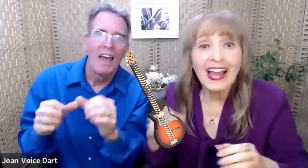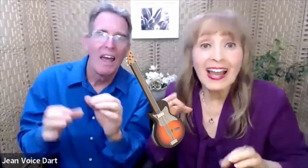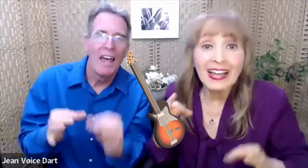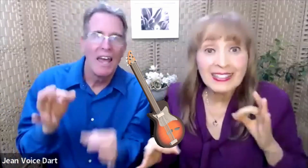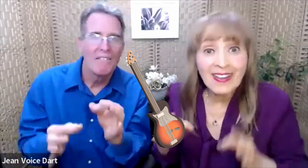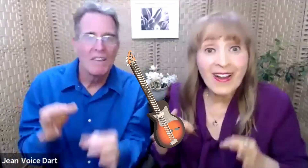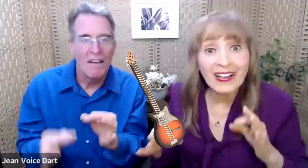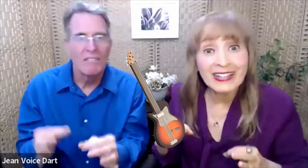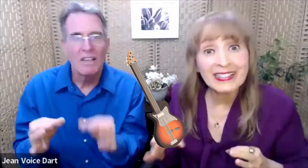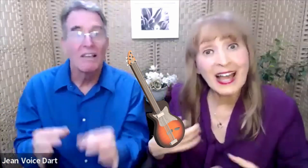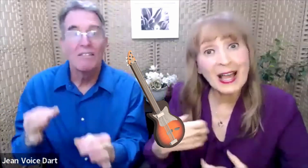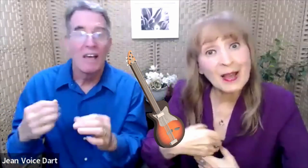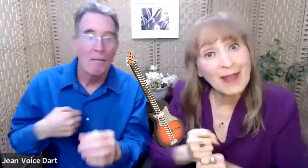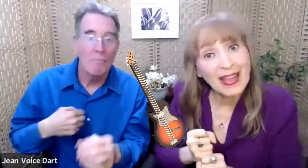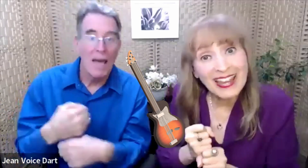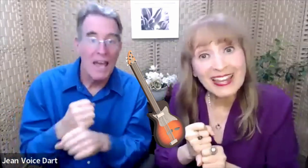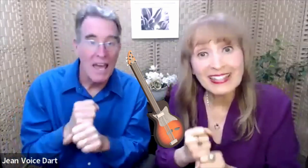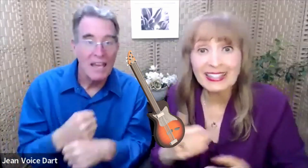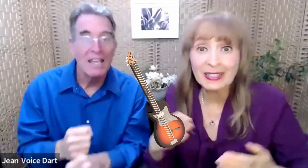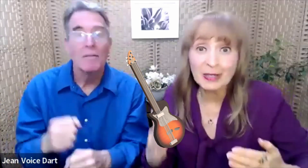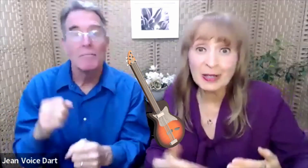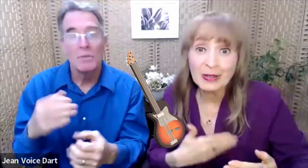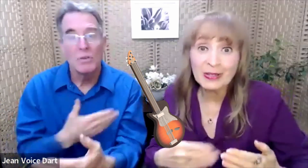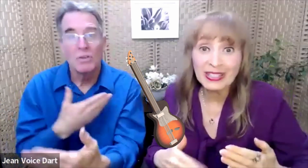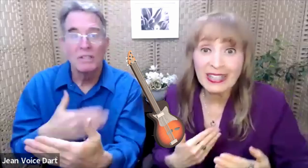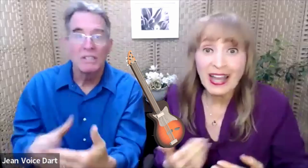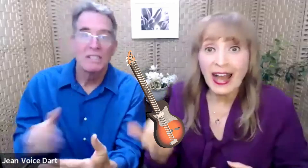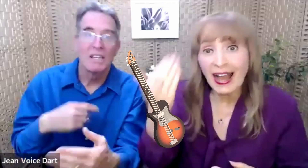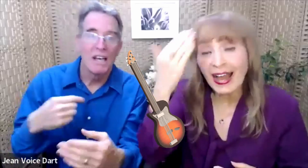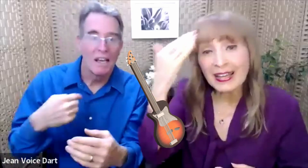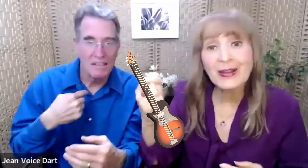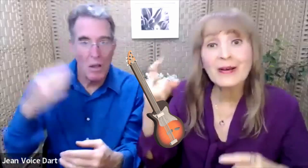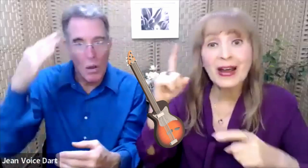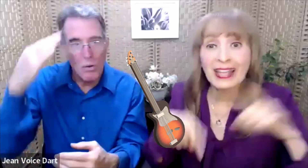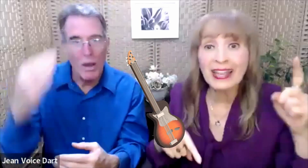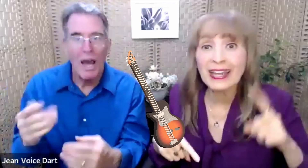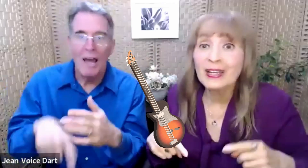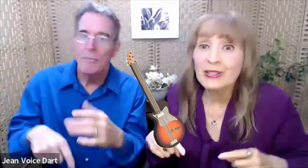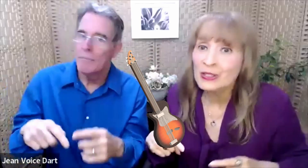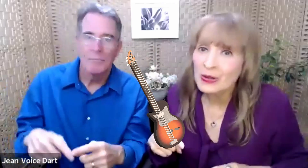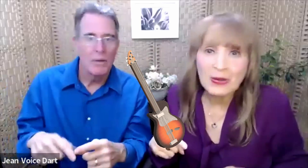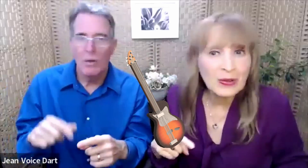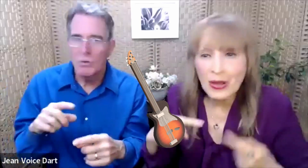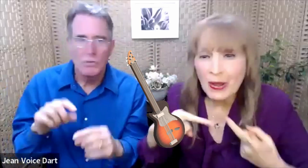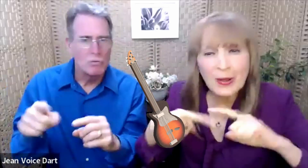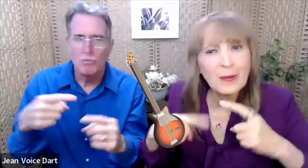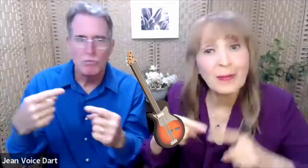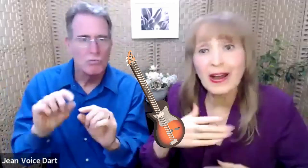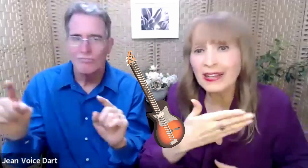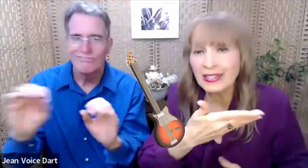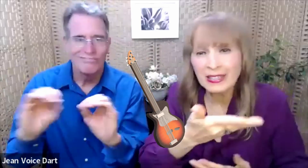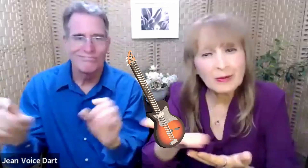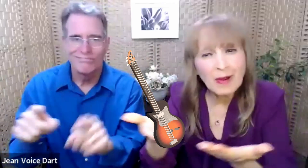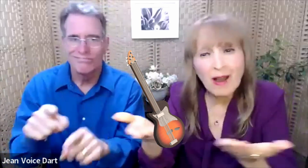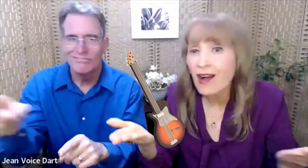As long as I'm making music, I know I can't do nobody wrong.